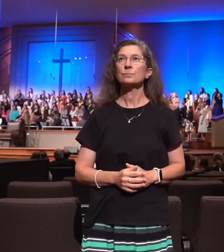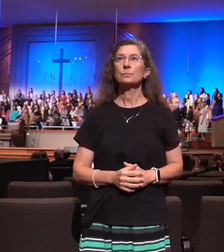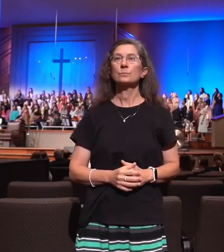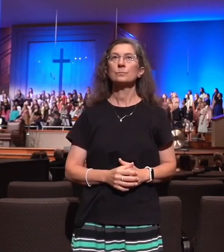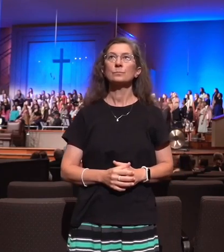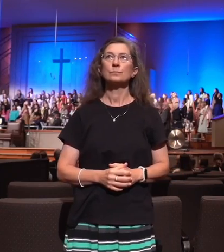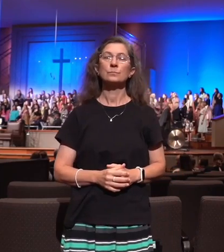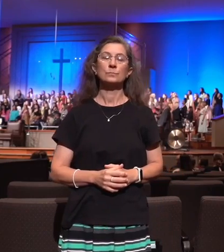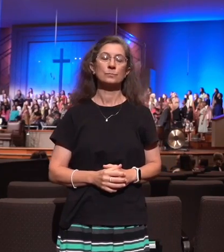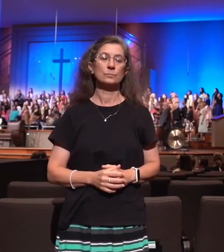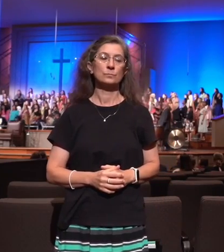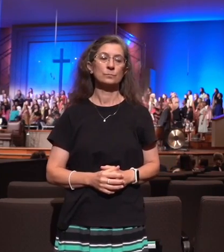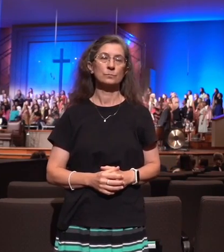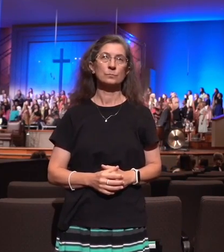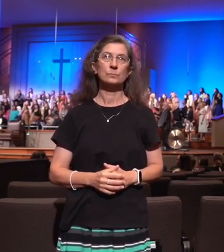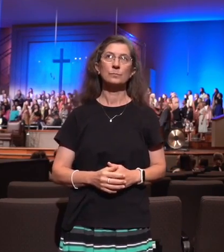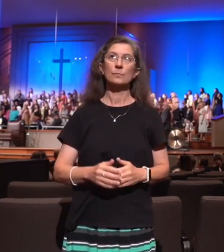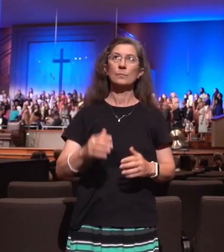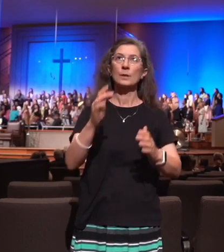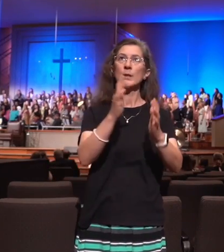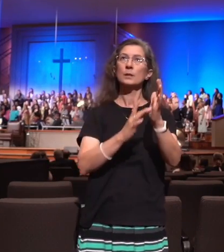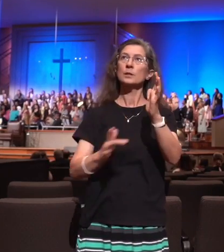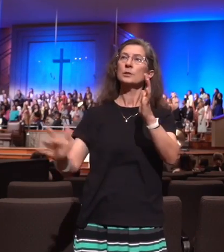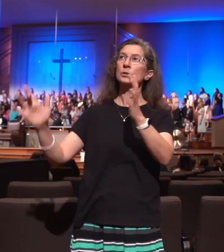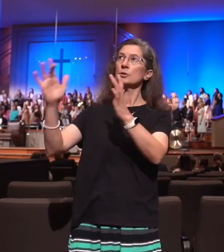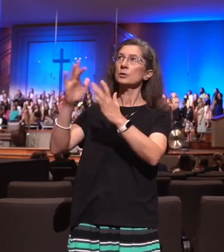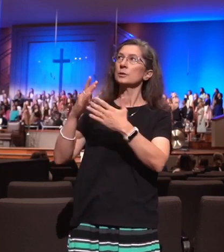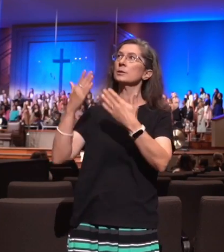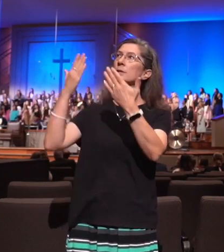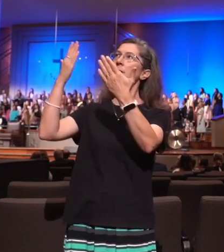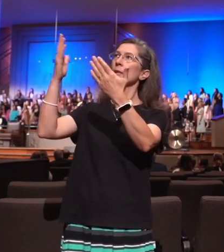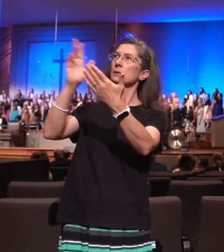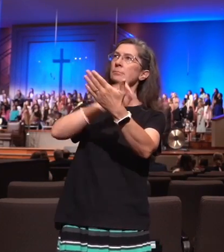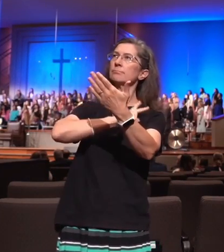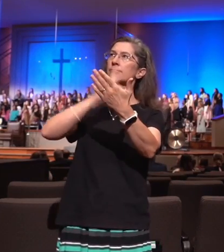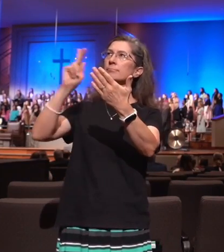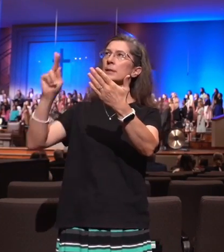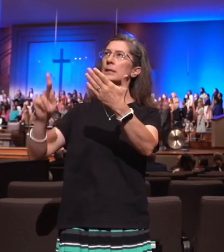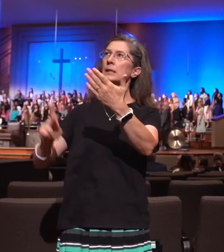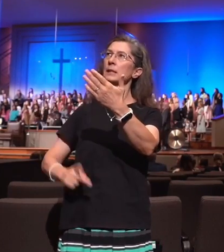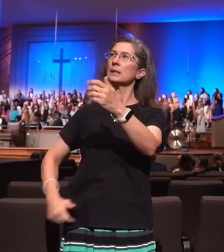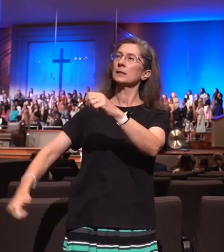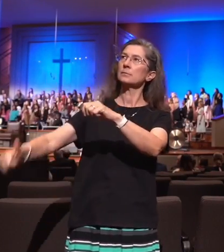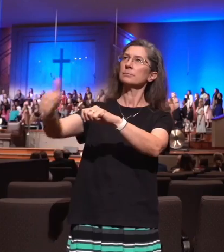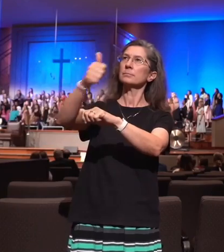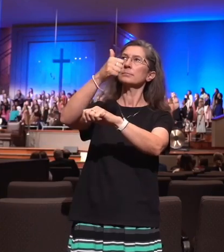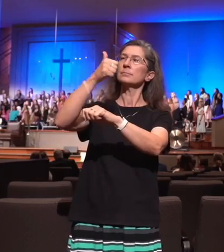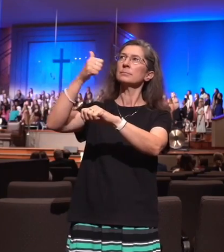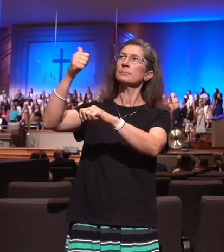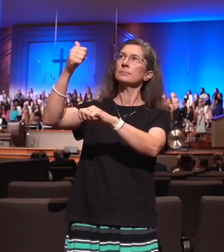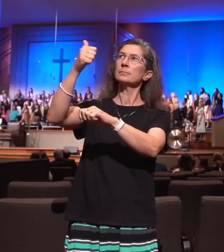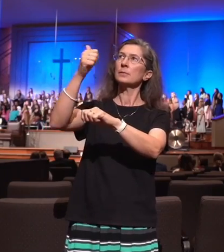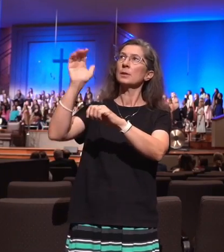There is no higher King, there is no higher throne,